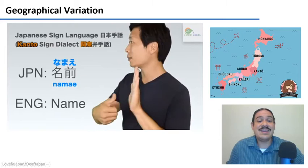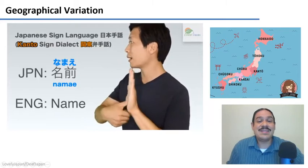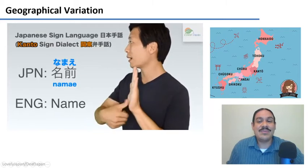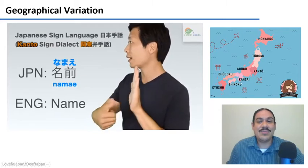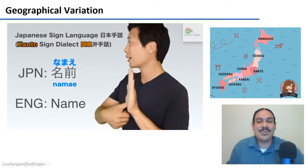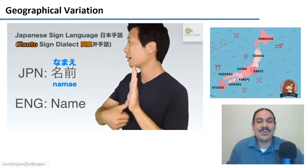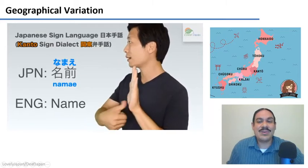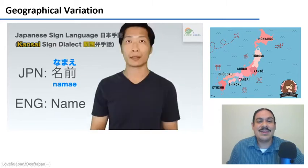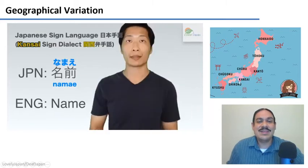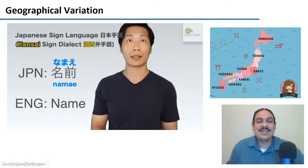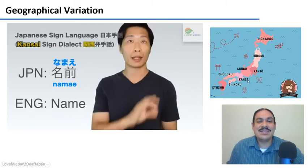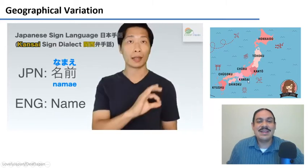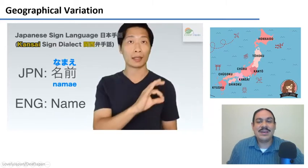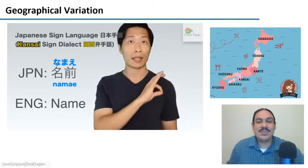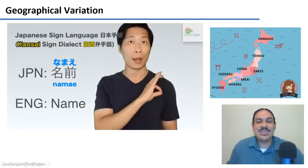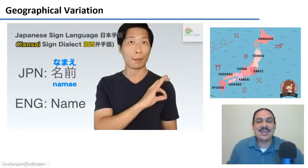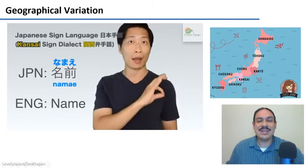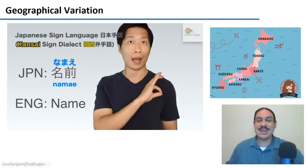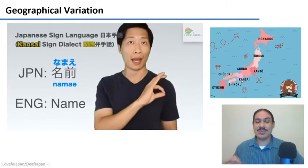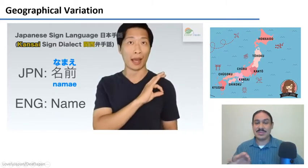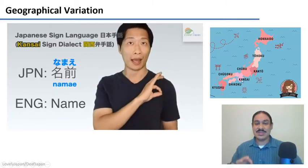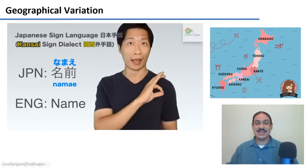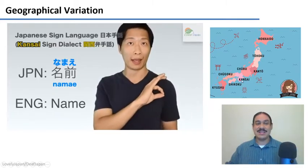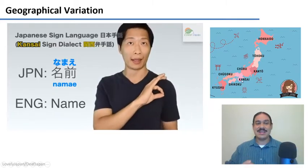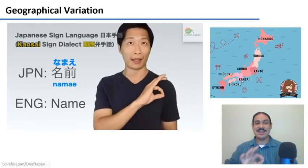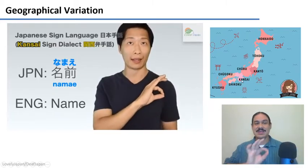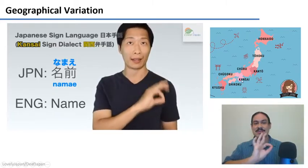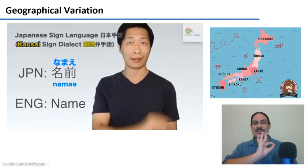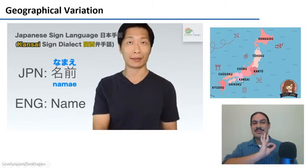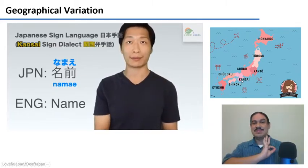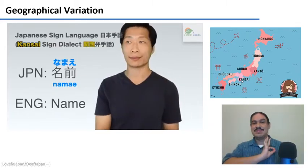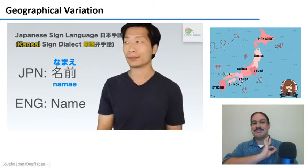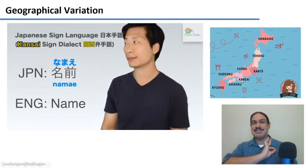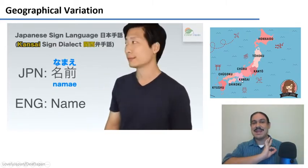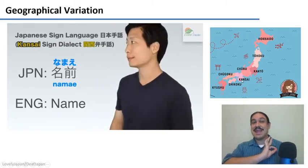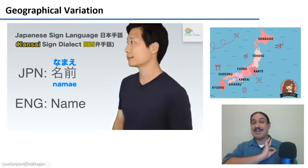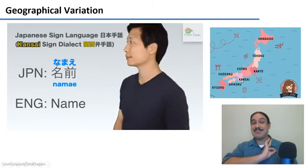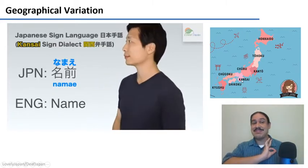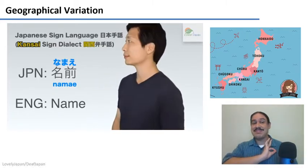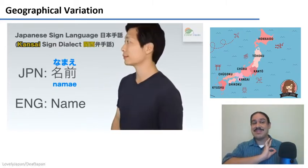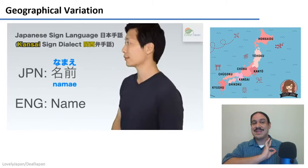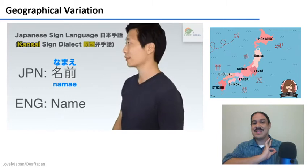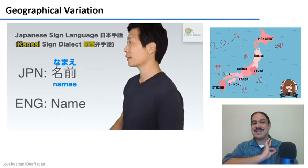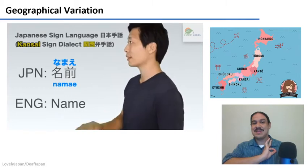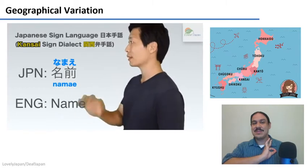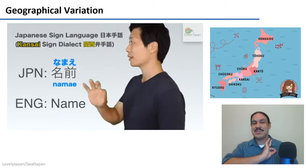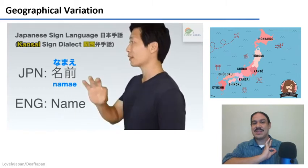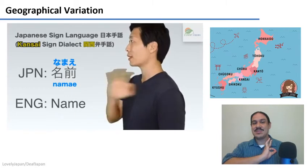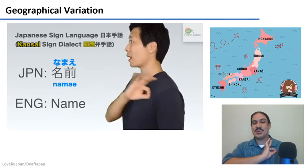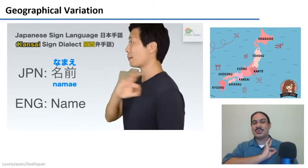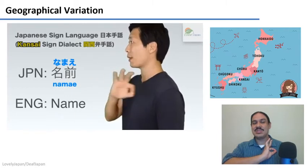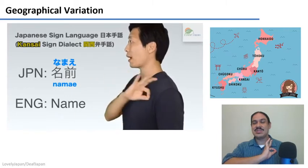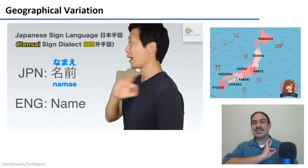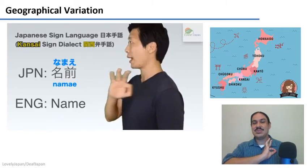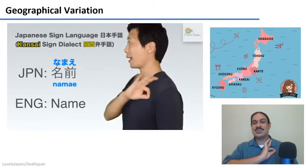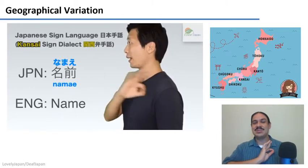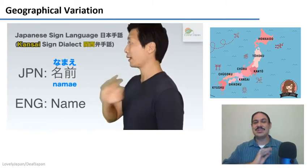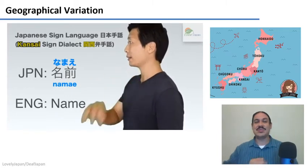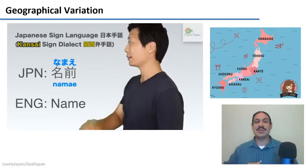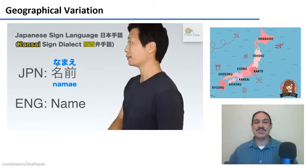for the sign language and they have their own signs like name as opposed to the one used